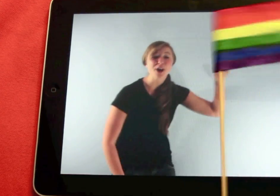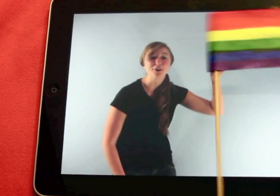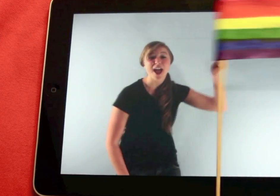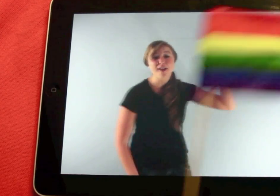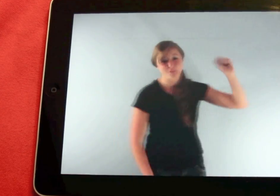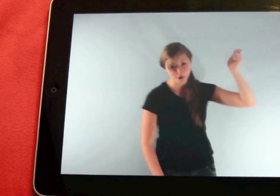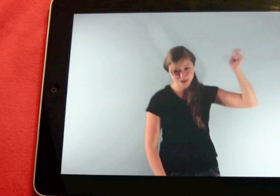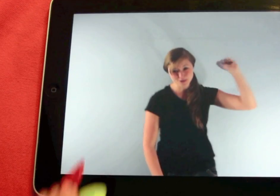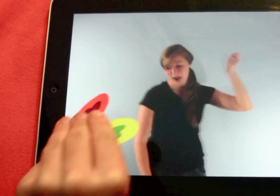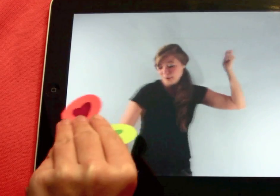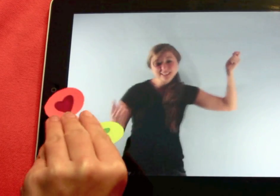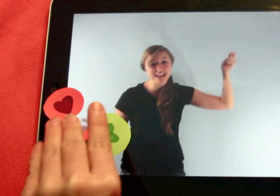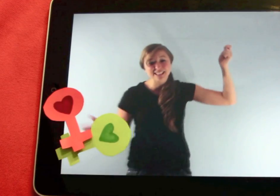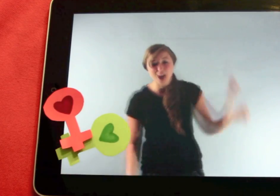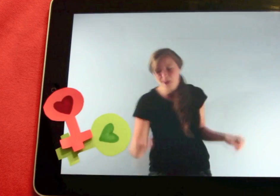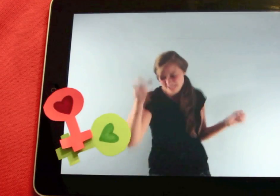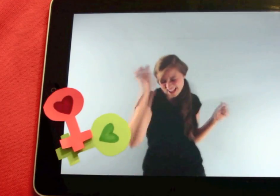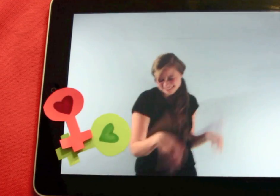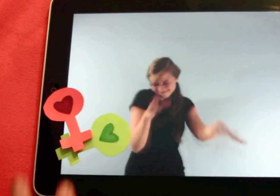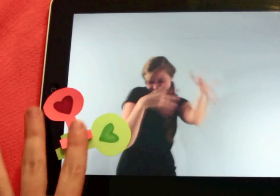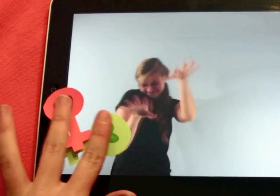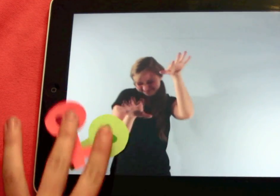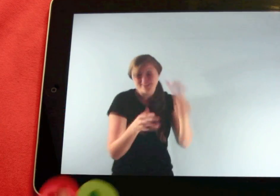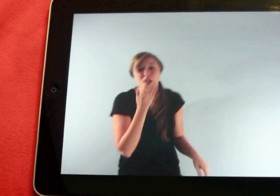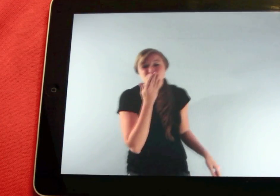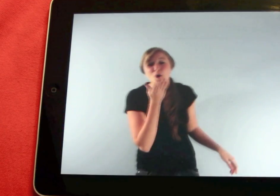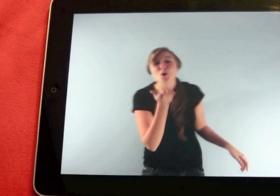gladly go gay. For you I would gladly go gay.